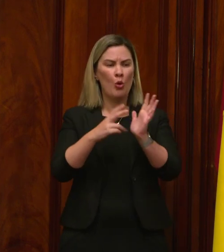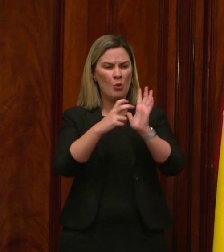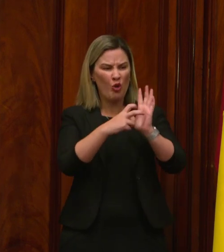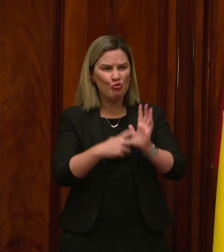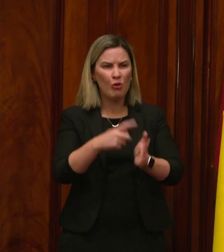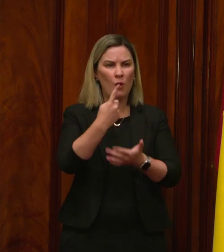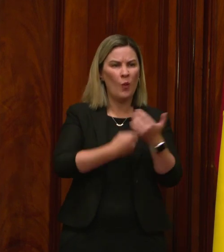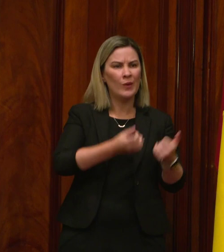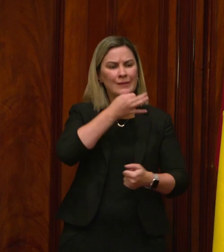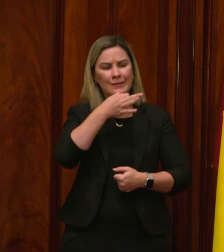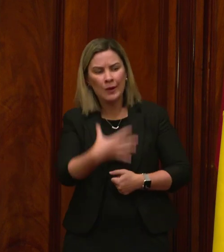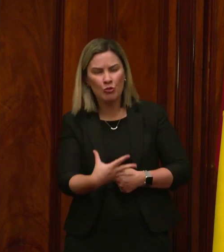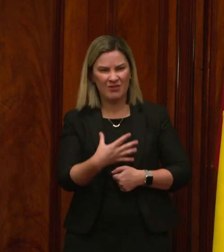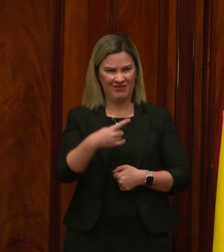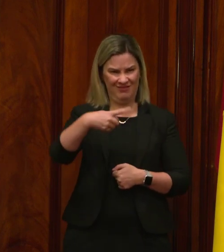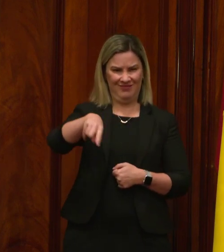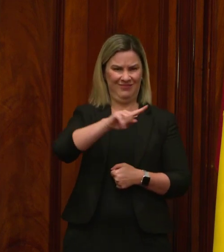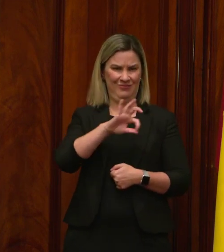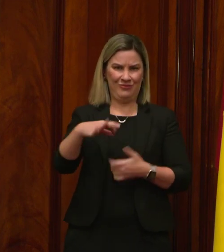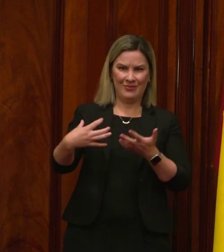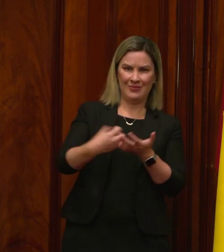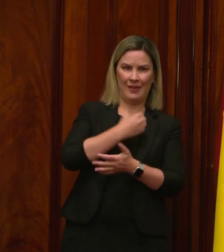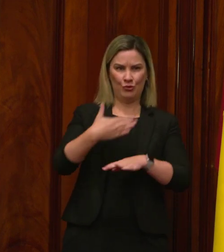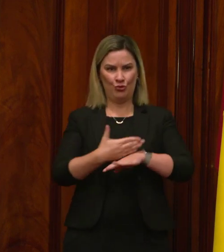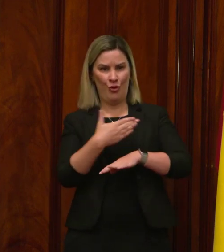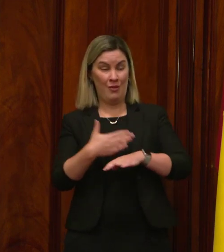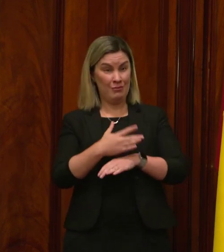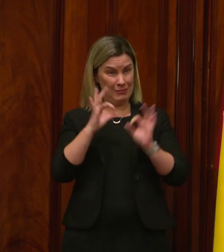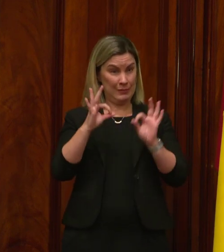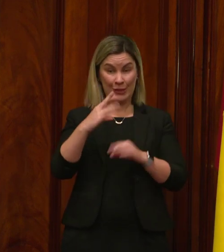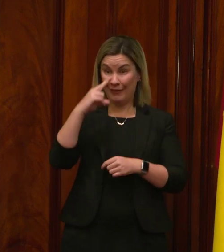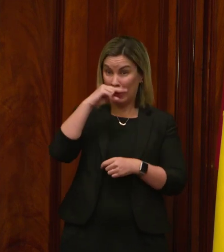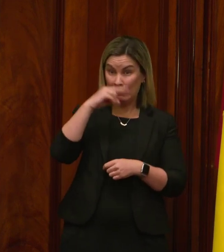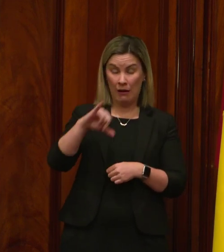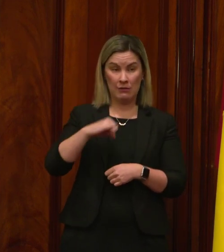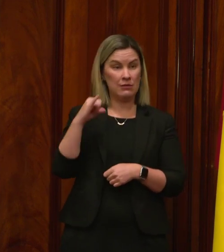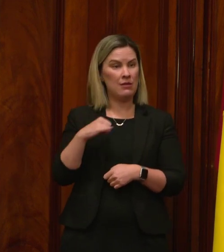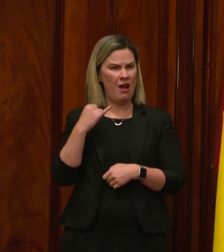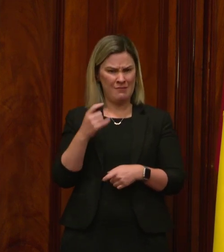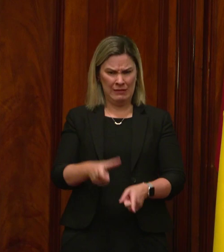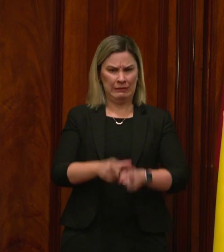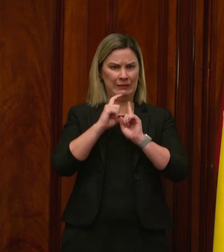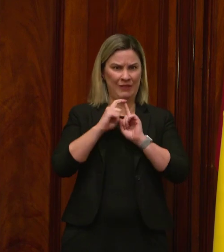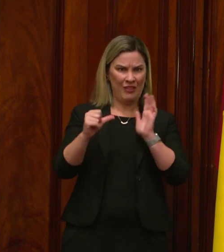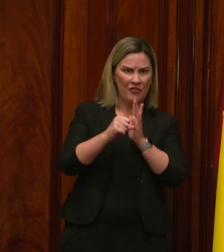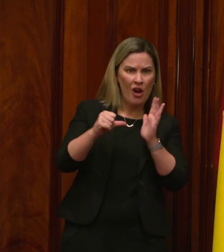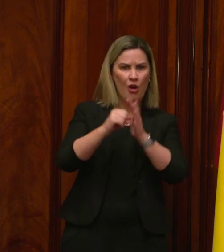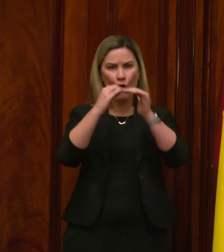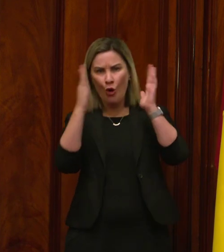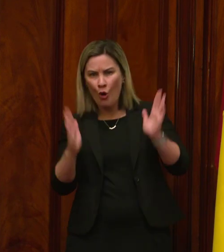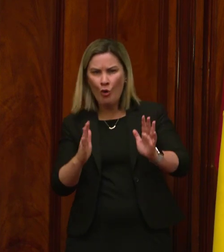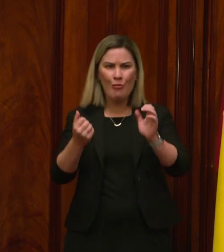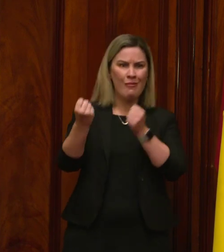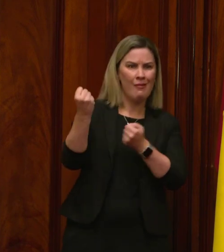Temporary positions increase job insecurity, particularly for young staff, making it much more difficult to get finance for a home or a